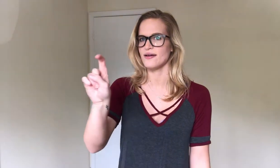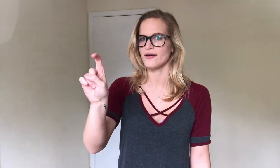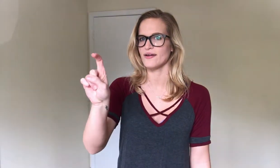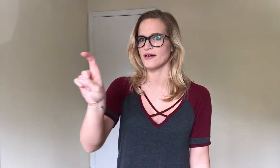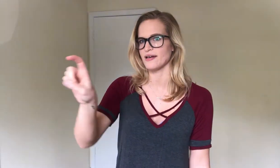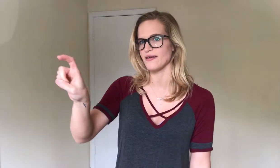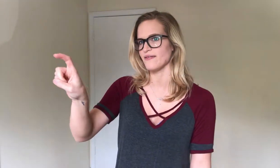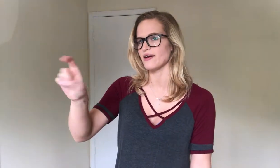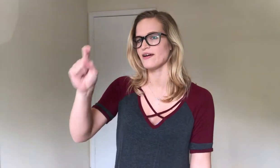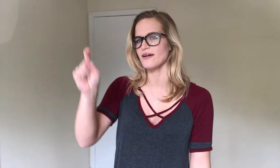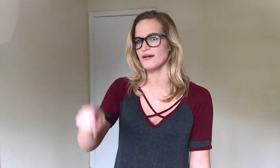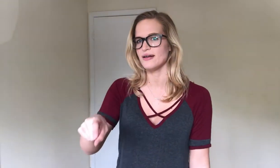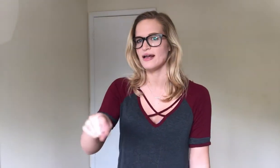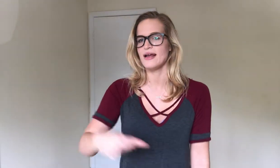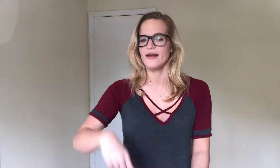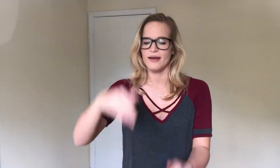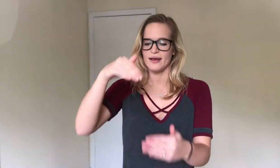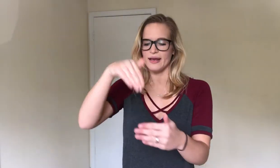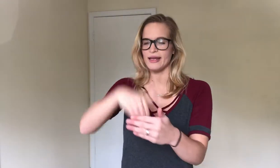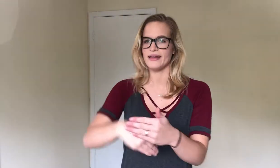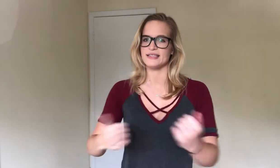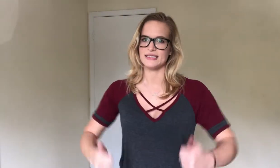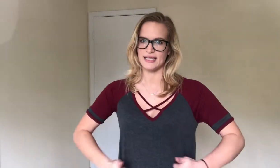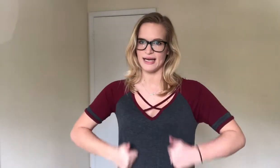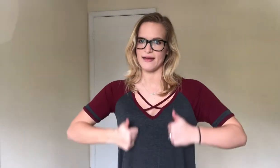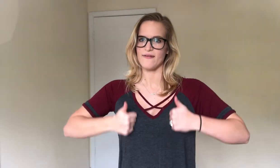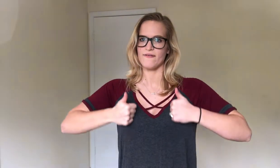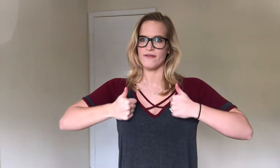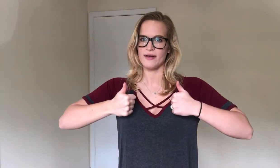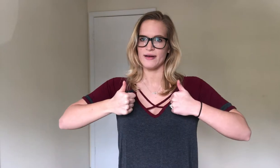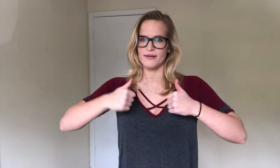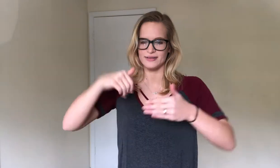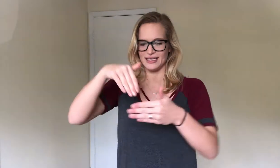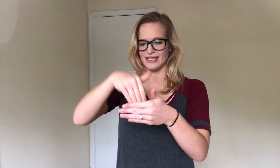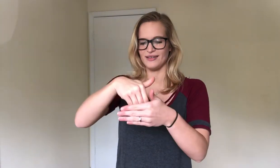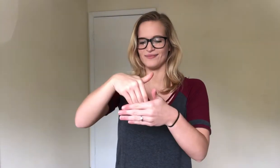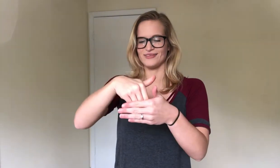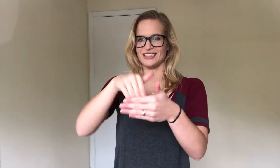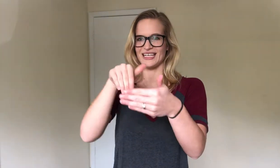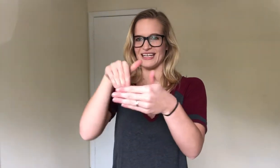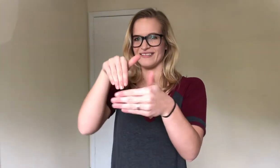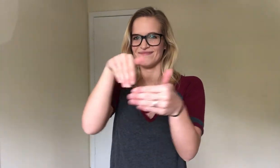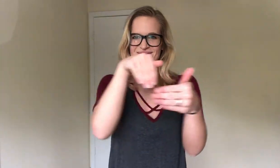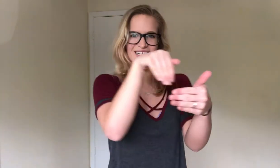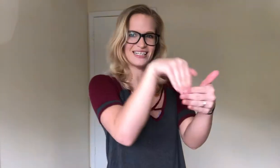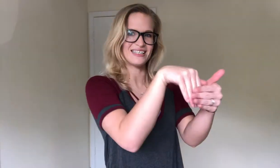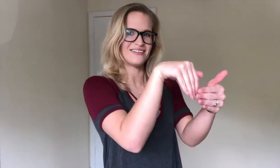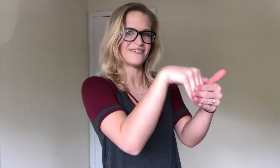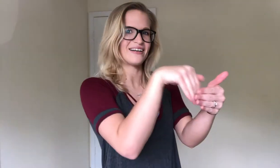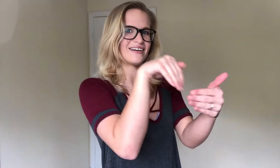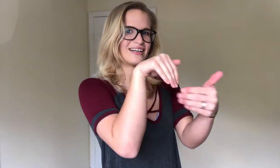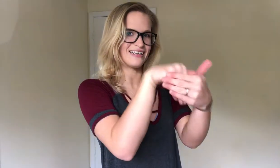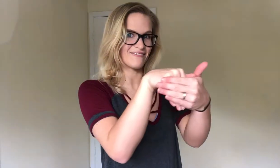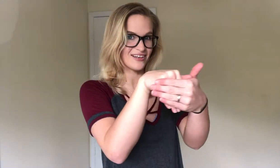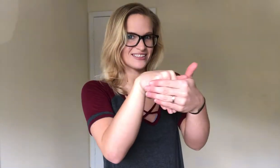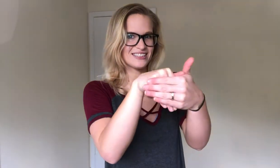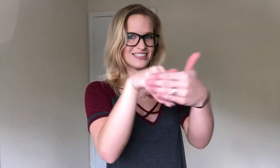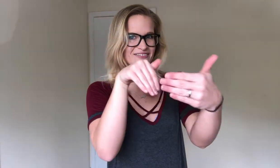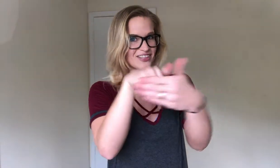Crooked finger. In this life. In, just kind of tuck your finger in front of your